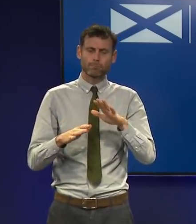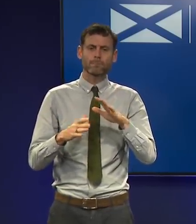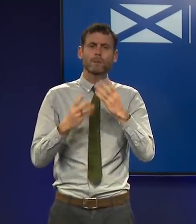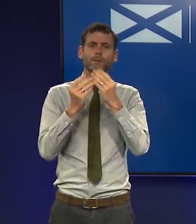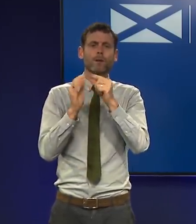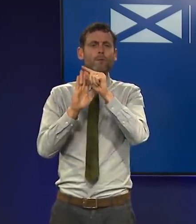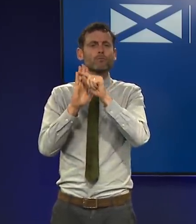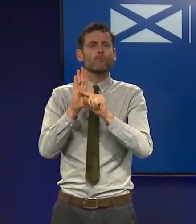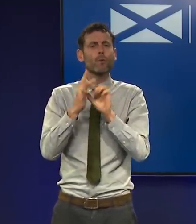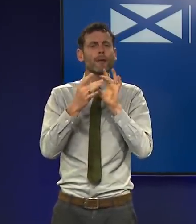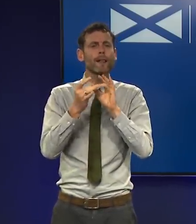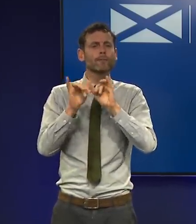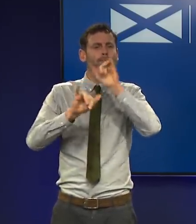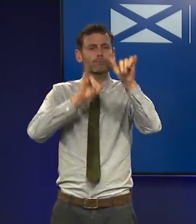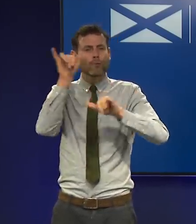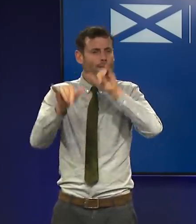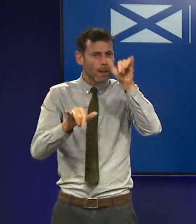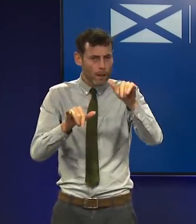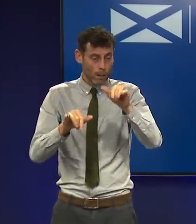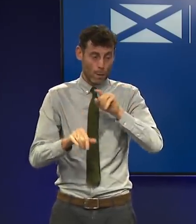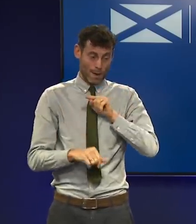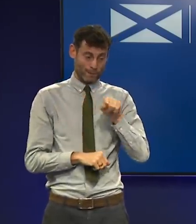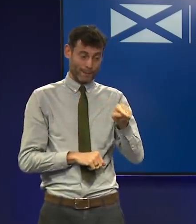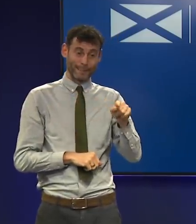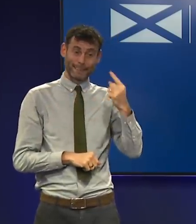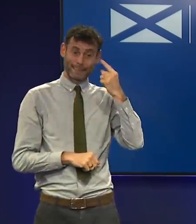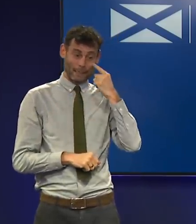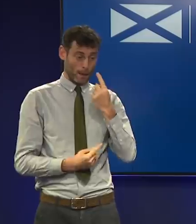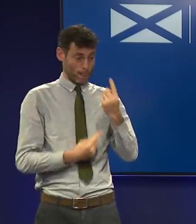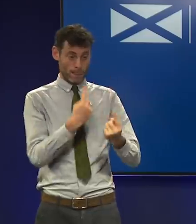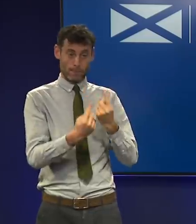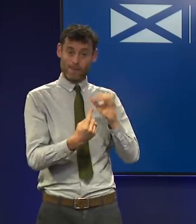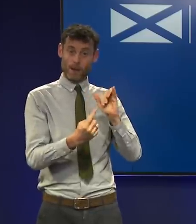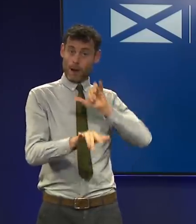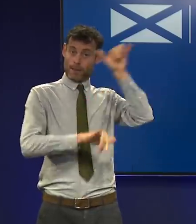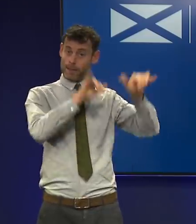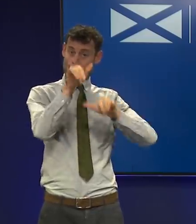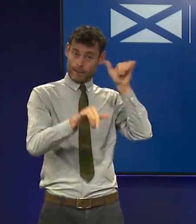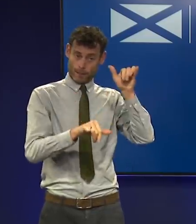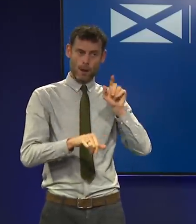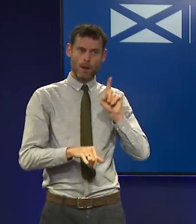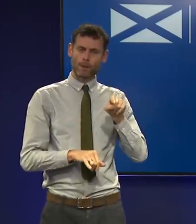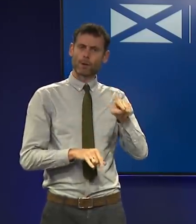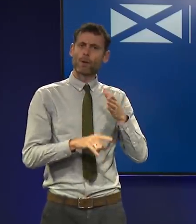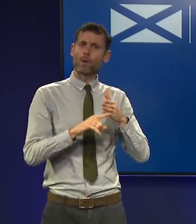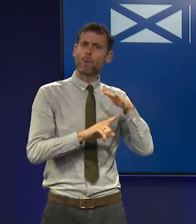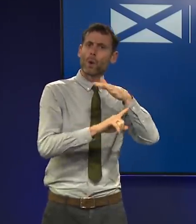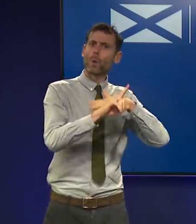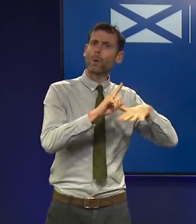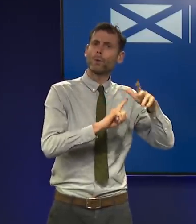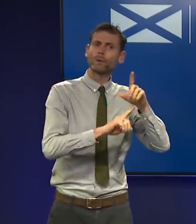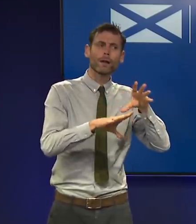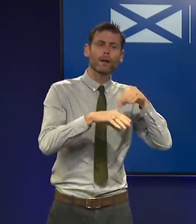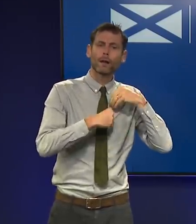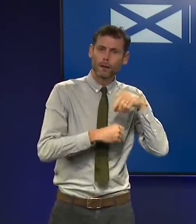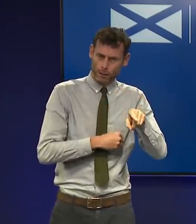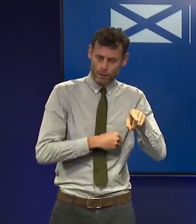Even with evidence of community transmission locally, these travel measures are important and I'll say more